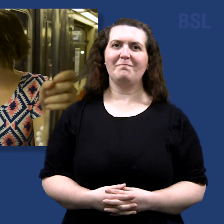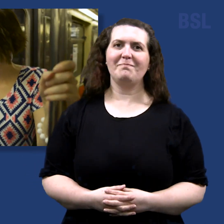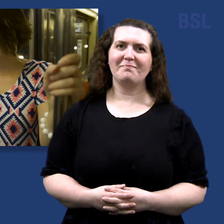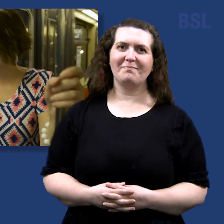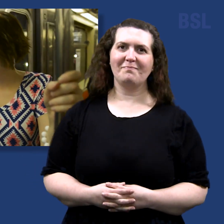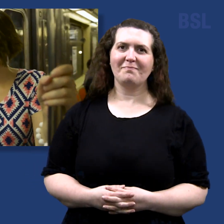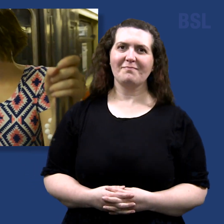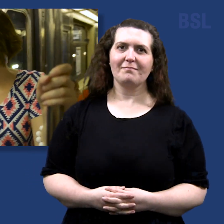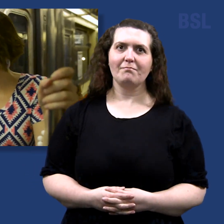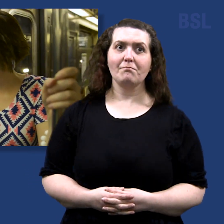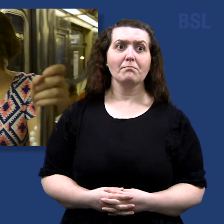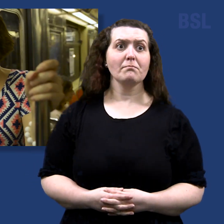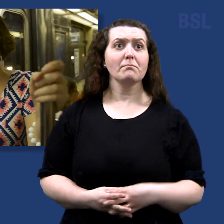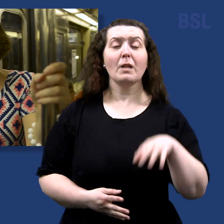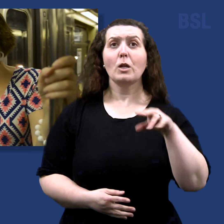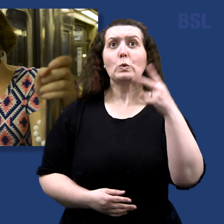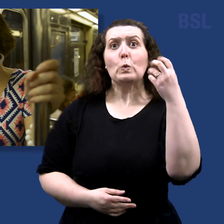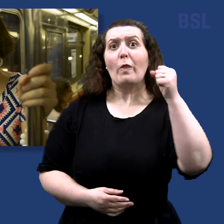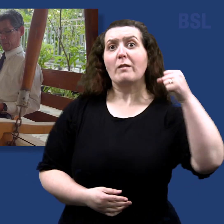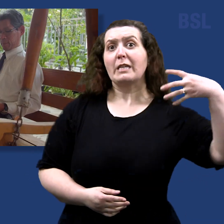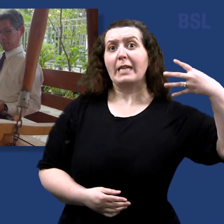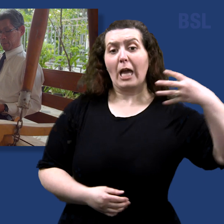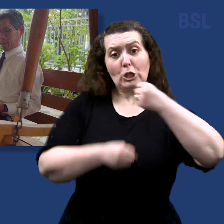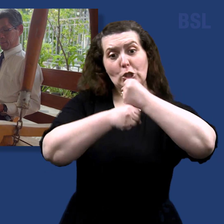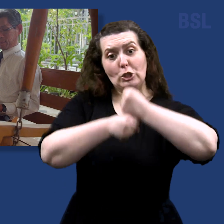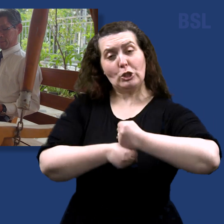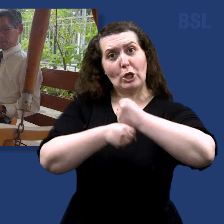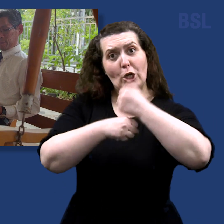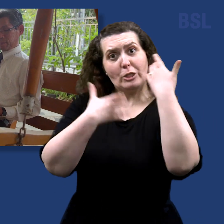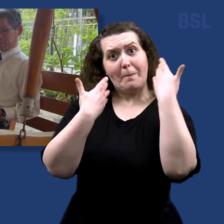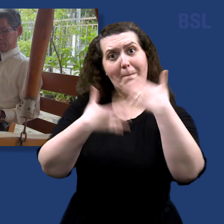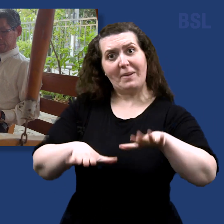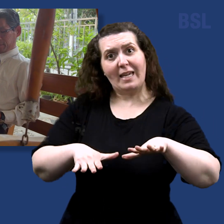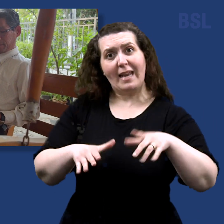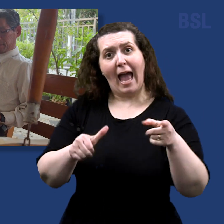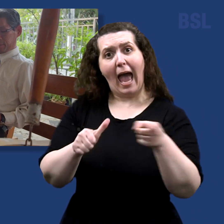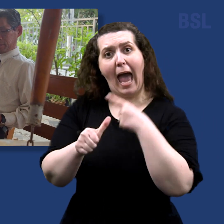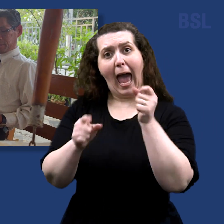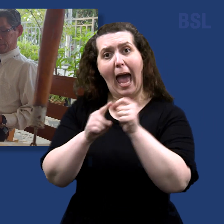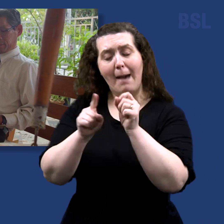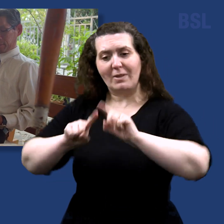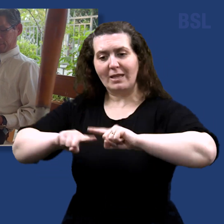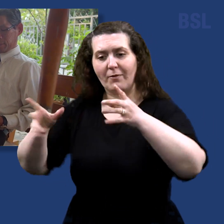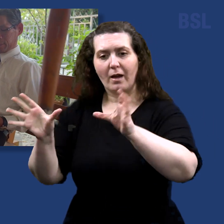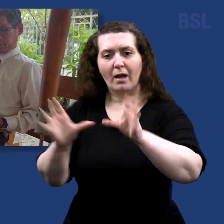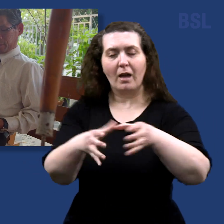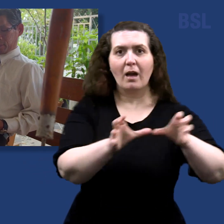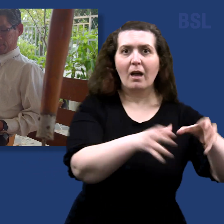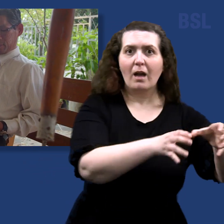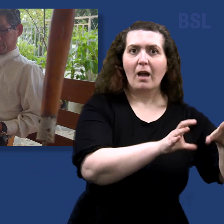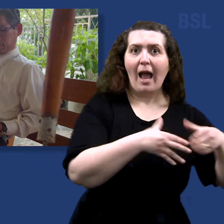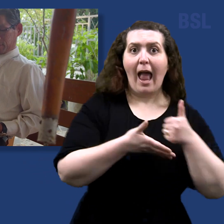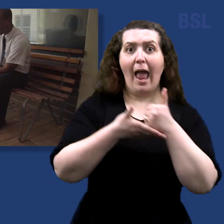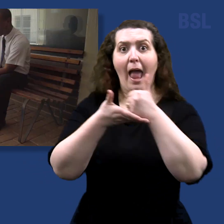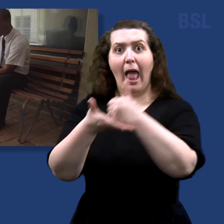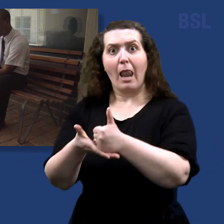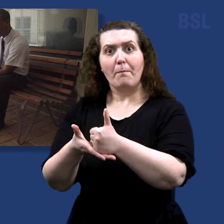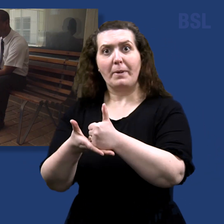Since 2009, the Church has built a family of mobile apps to help users around the world connect with God through the scriptures,